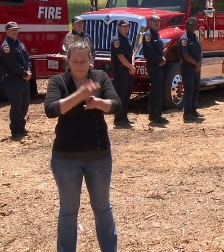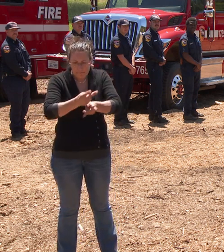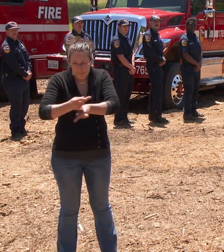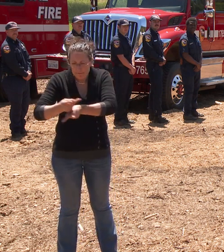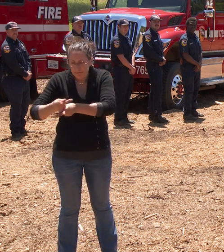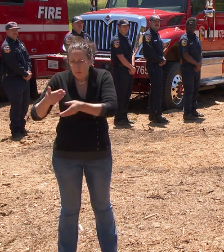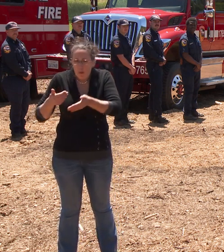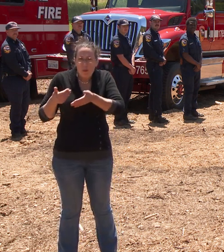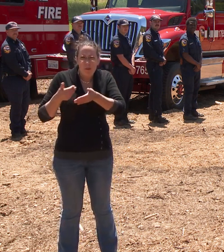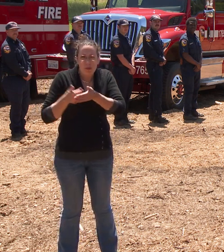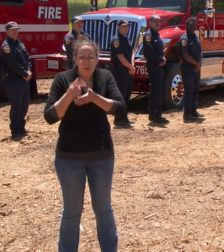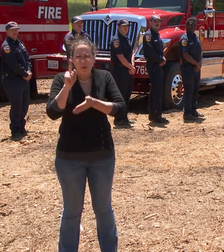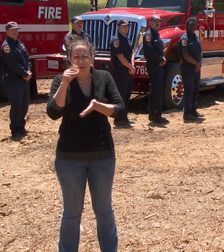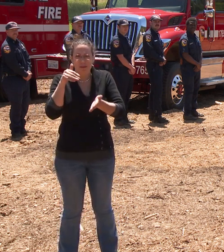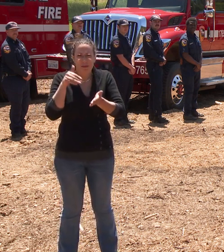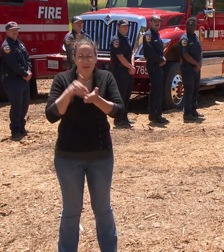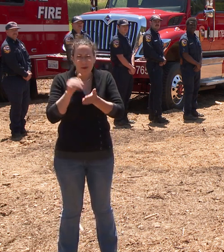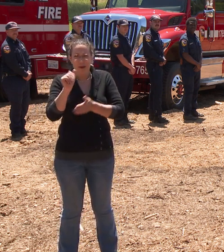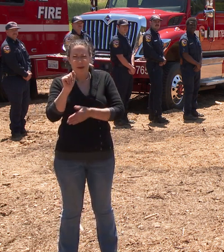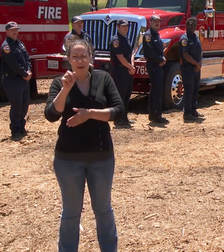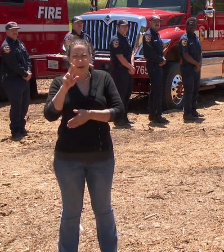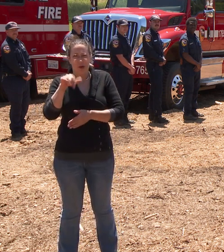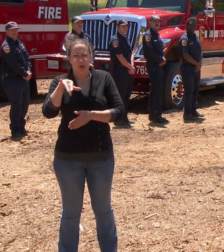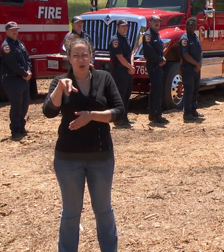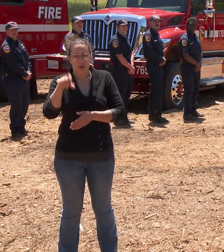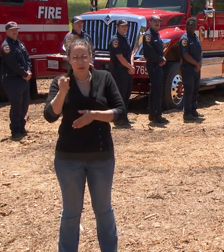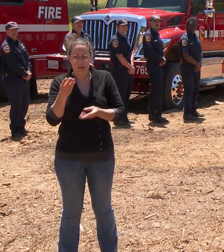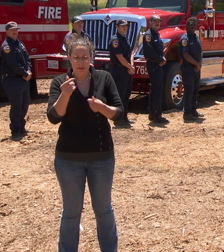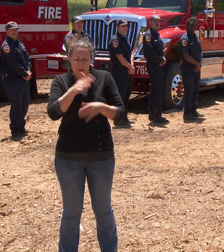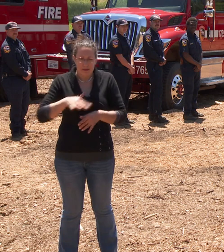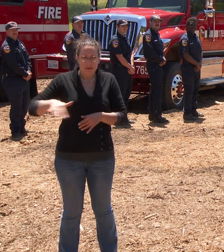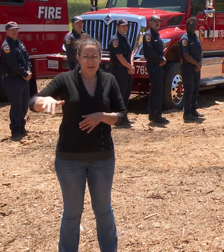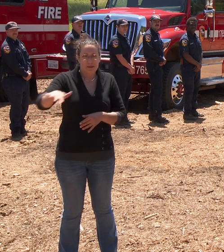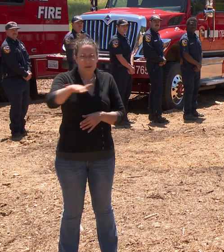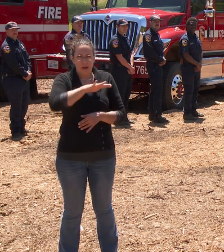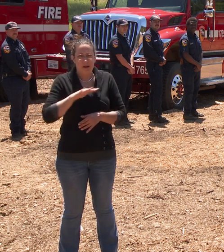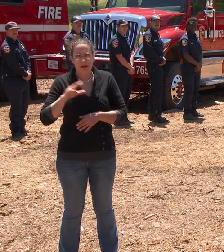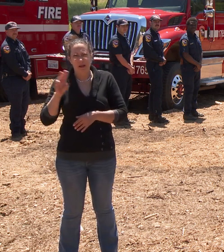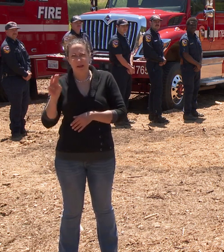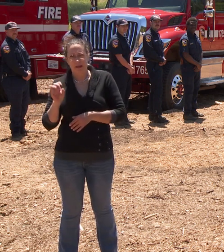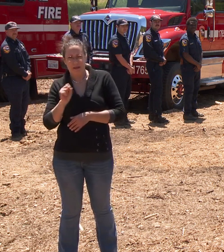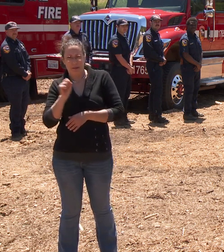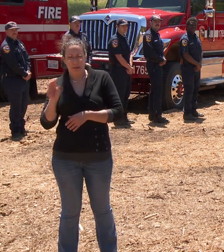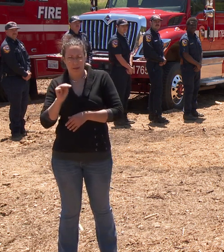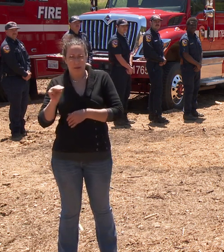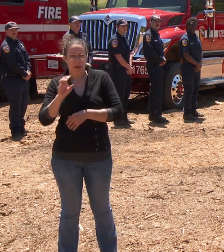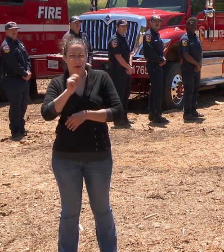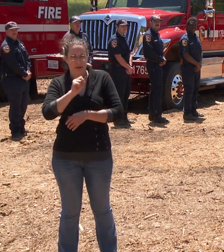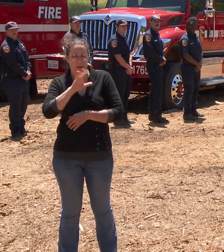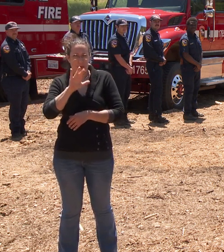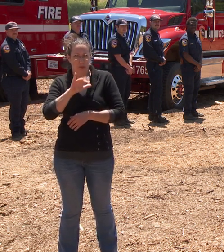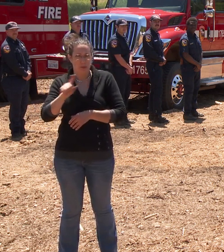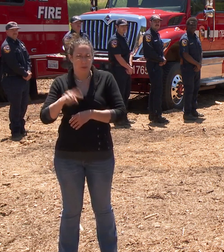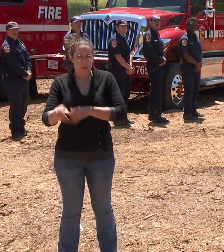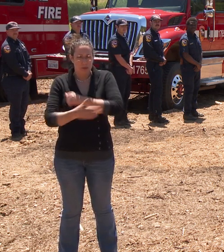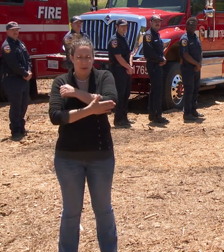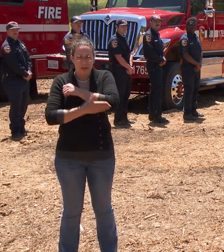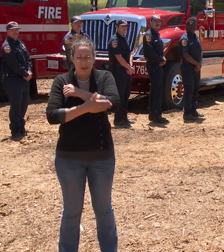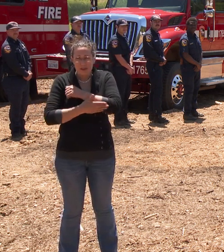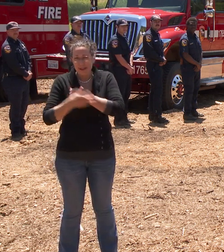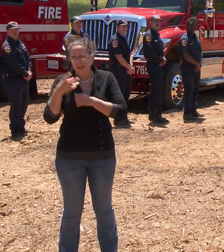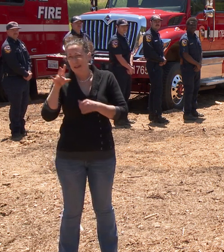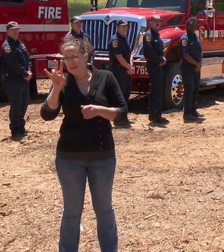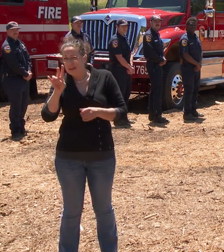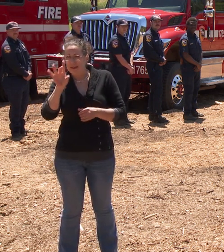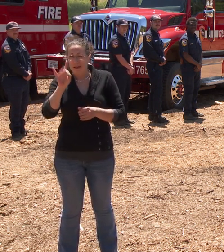,000 acres of land between Santa Cruz and San Mateo counties with with prescribed fire. This is seven to eight times what we've